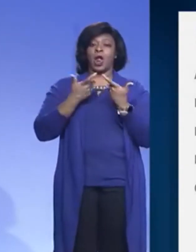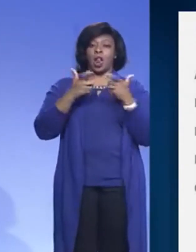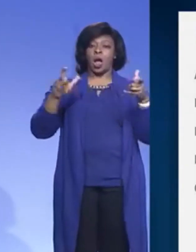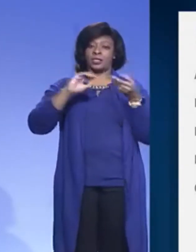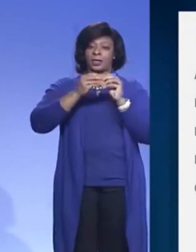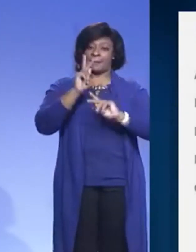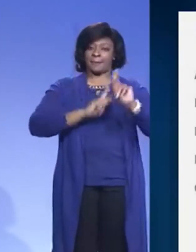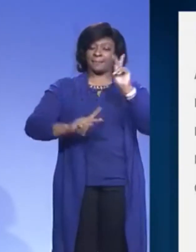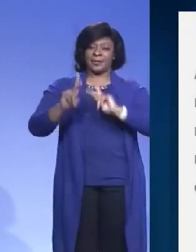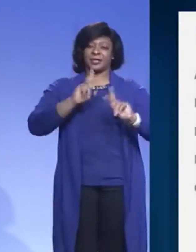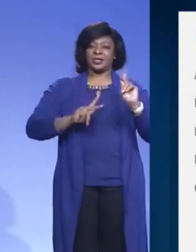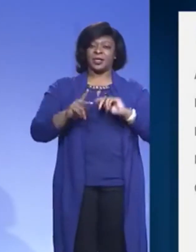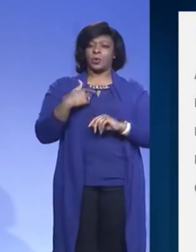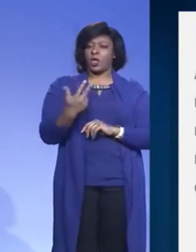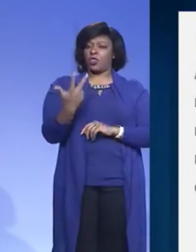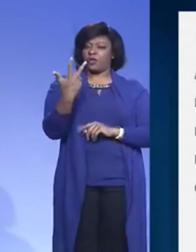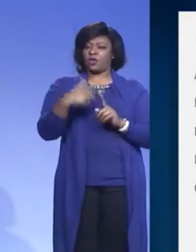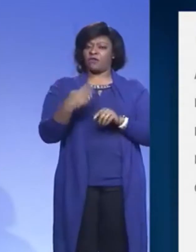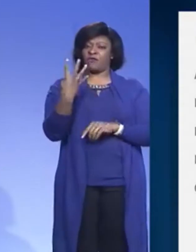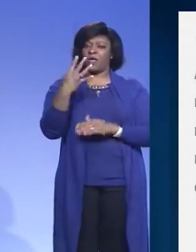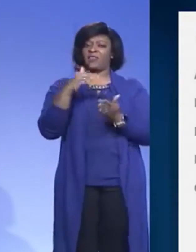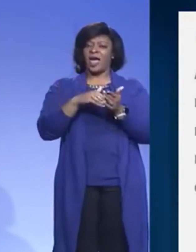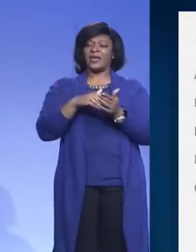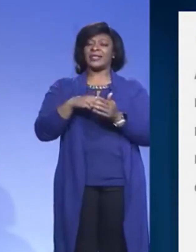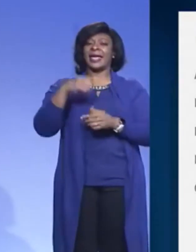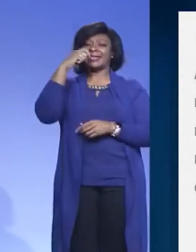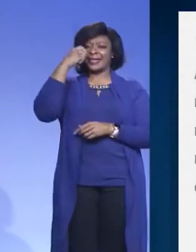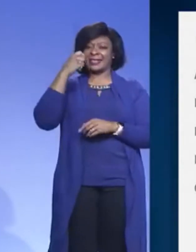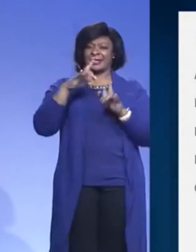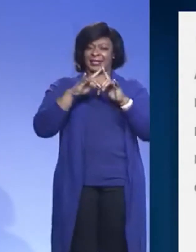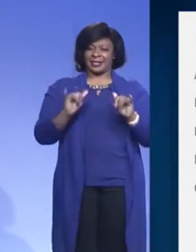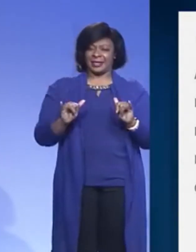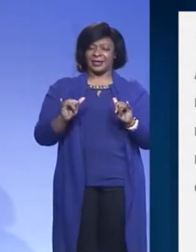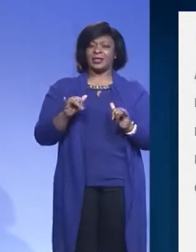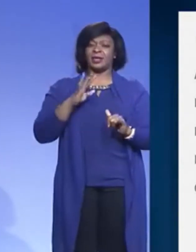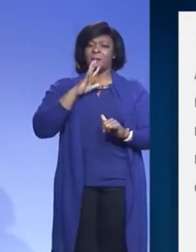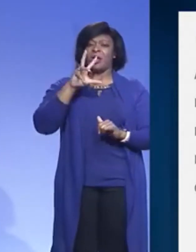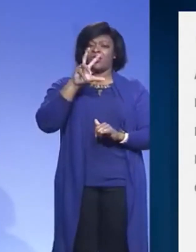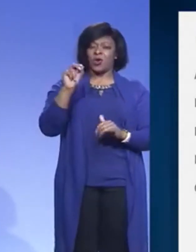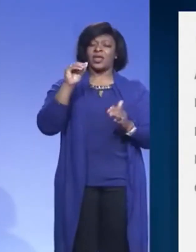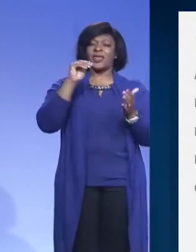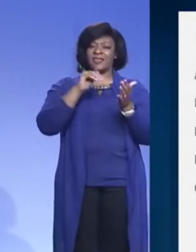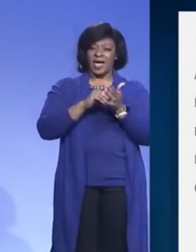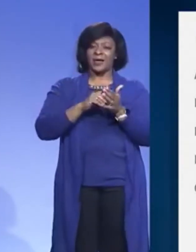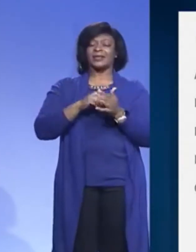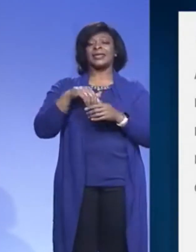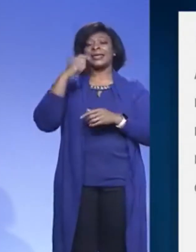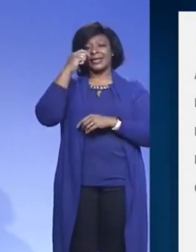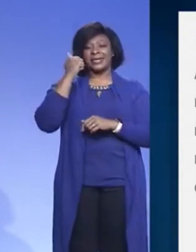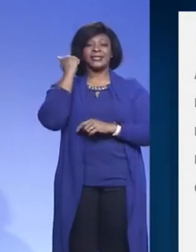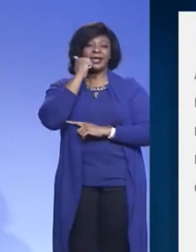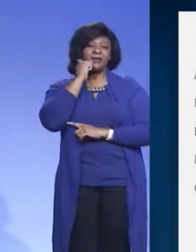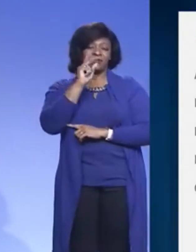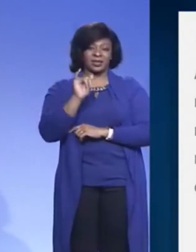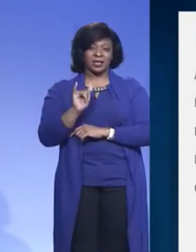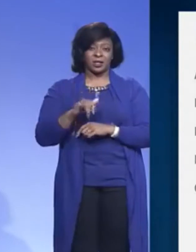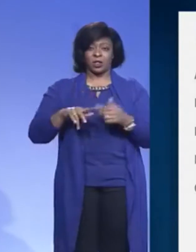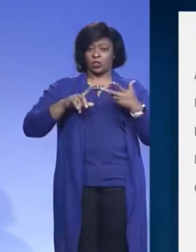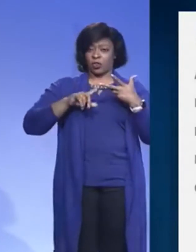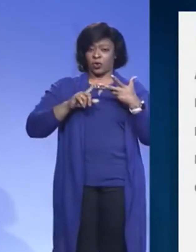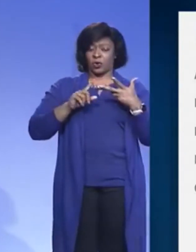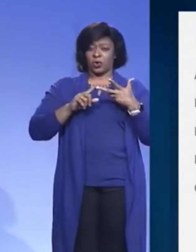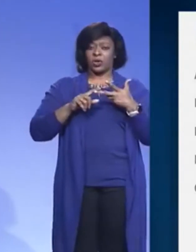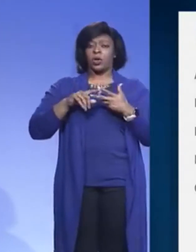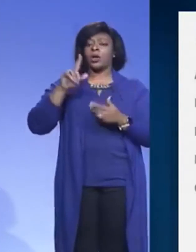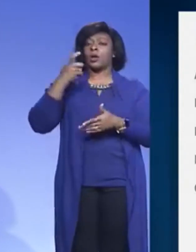We're doing about three to four thousand tests. We're talking about going to 30,000 tests per day. Third, it's